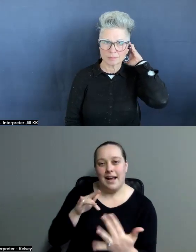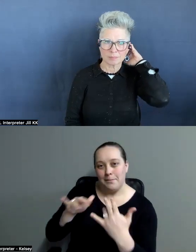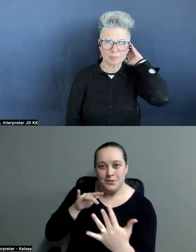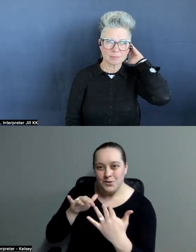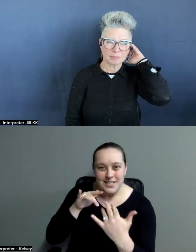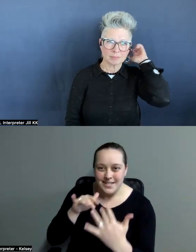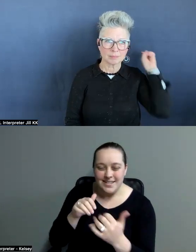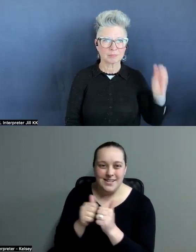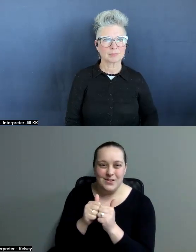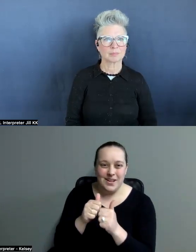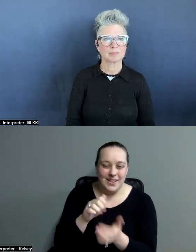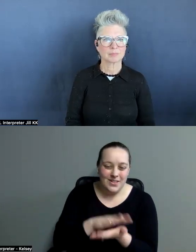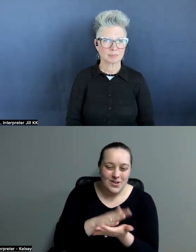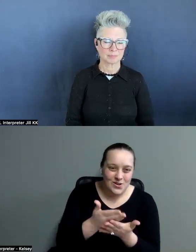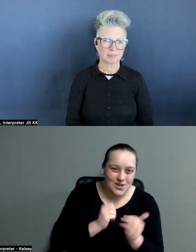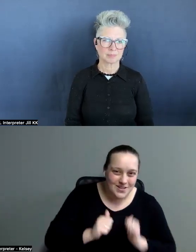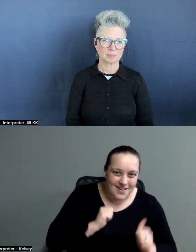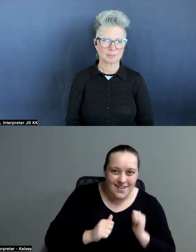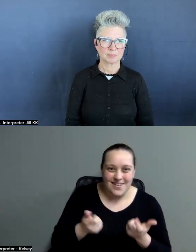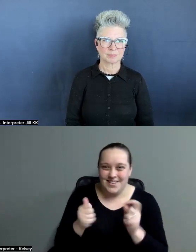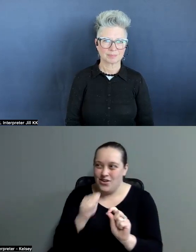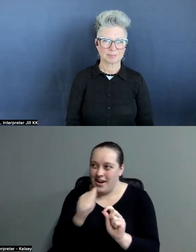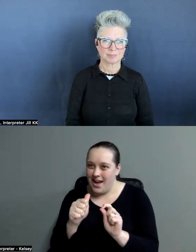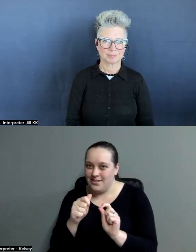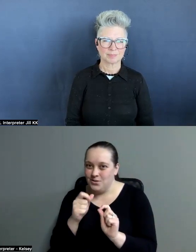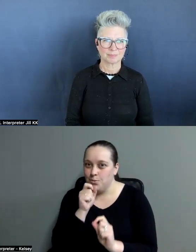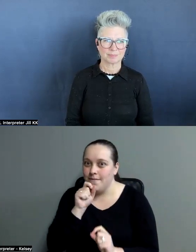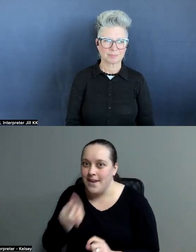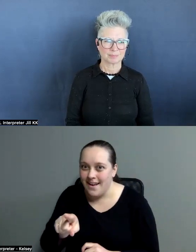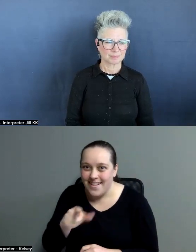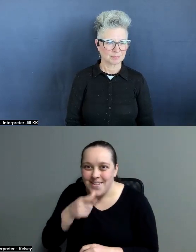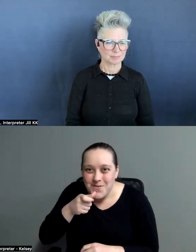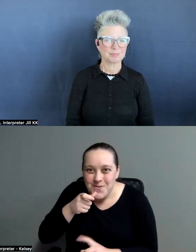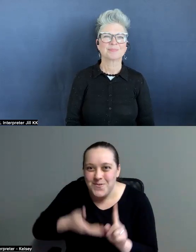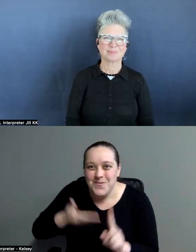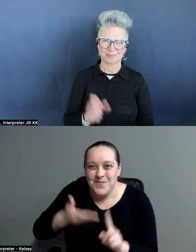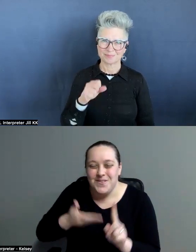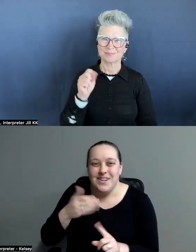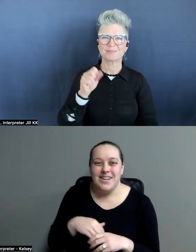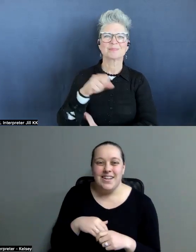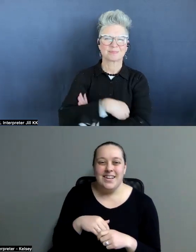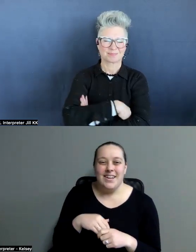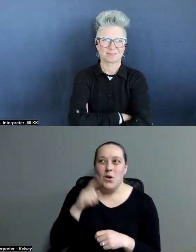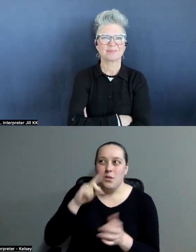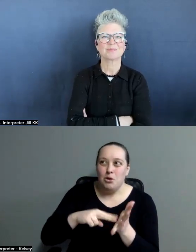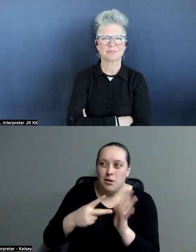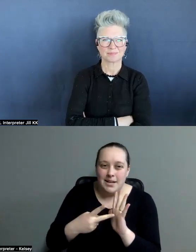and then trying not to reveal the identity or the purpose of being in the city. And